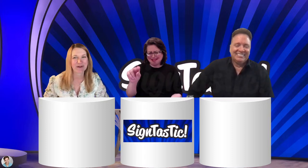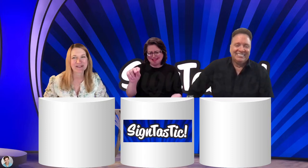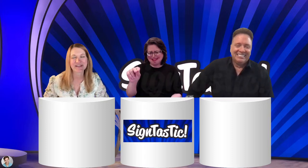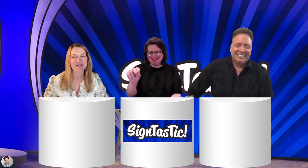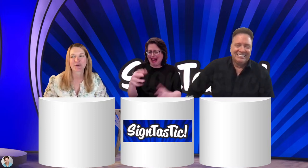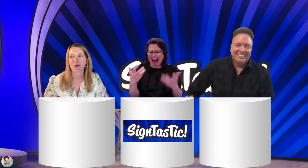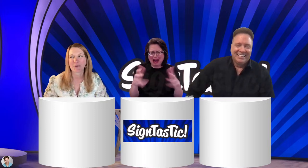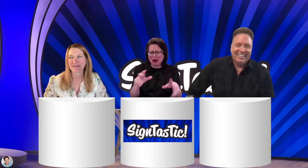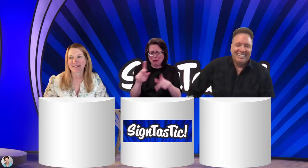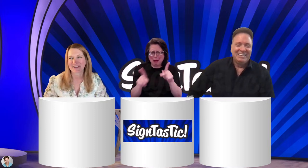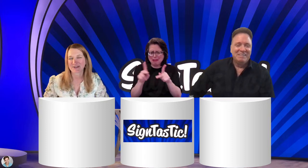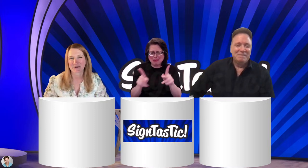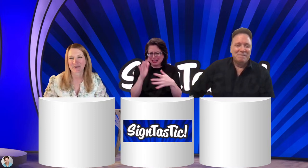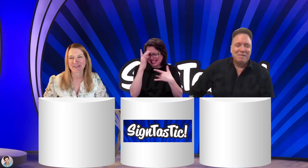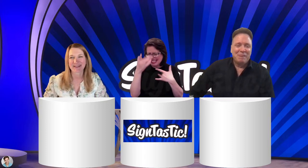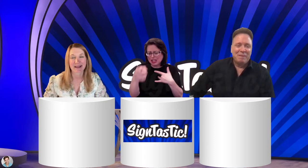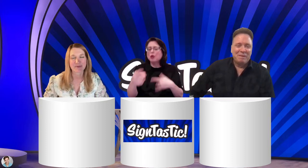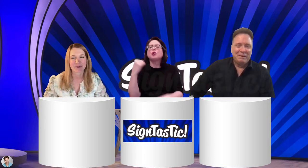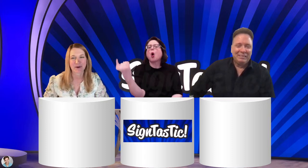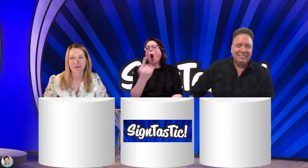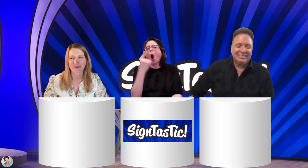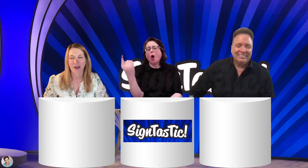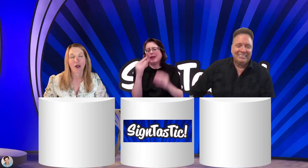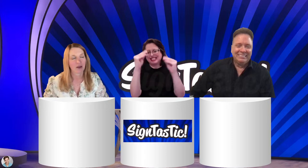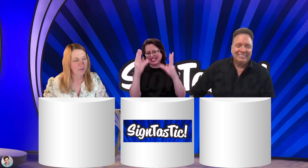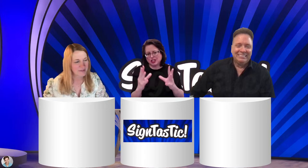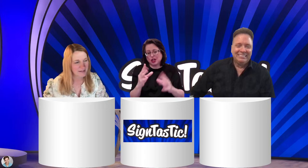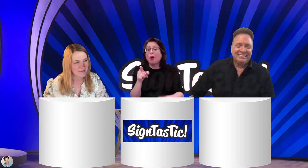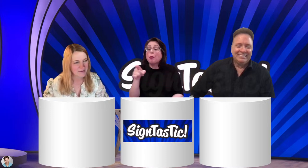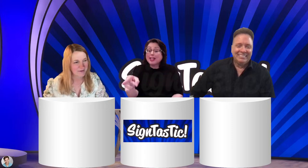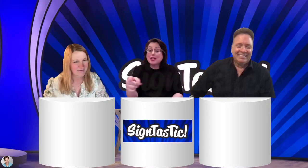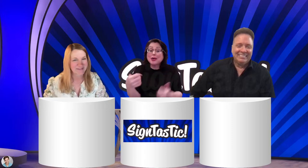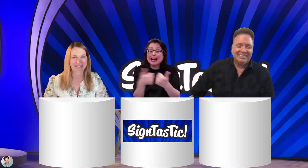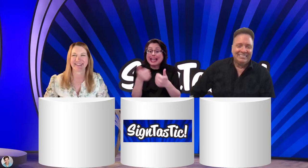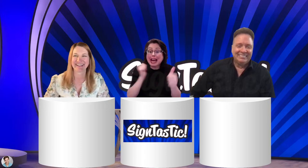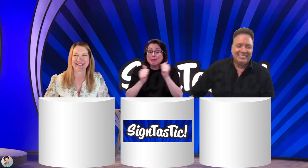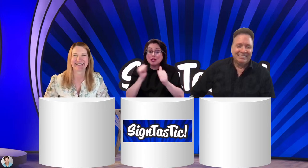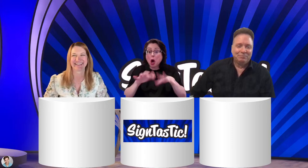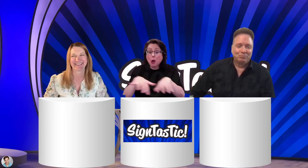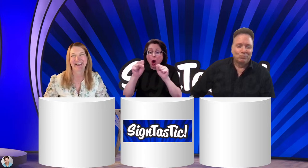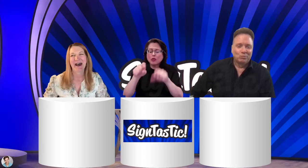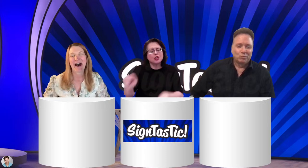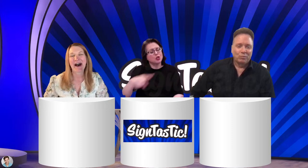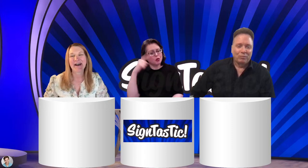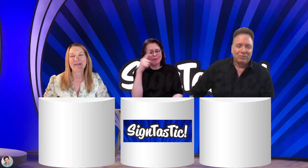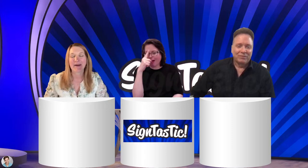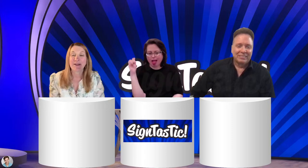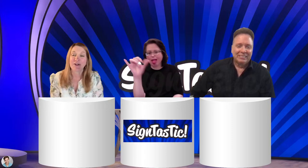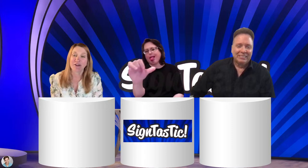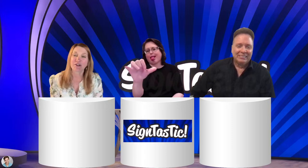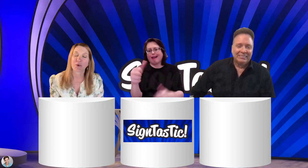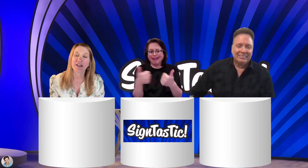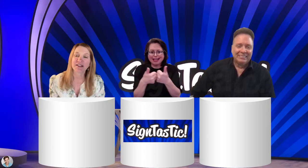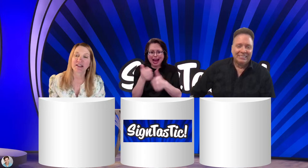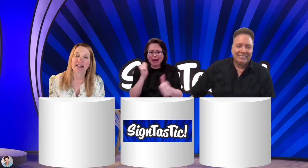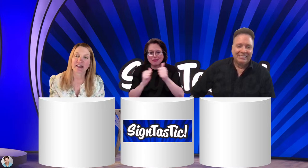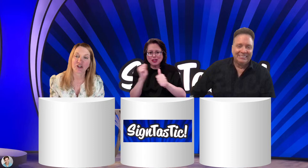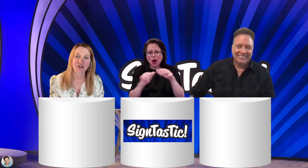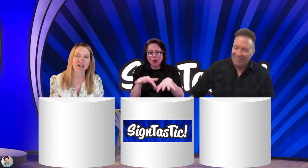once a teacher, always a teacher. Once a game show host, always a game show host. I'm curious, what is the hearing